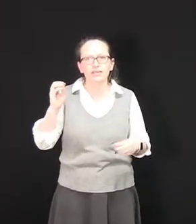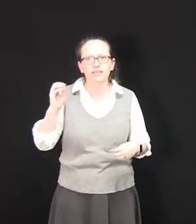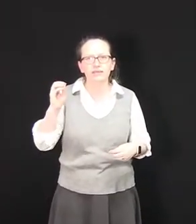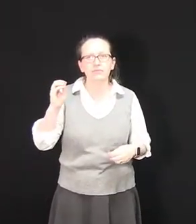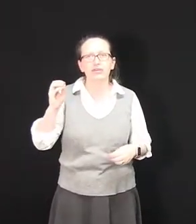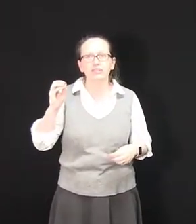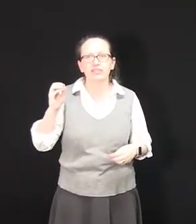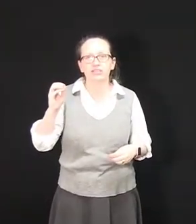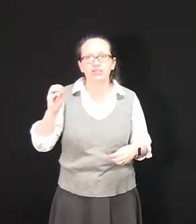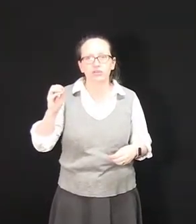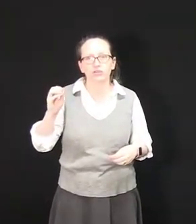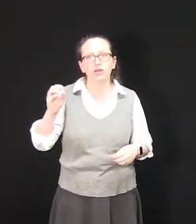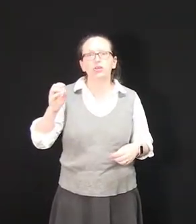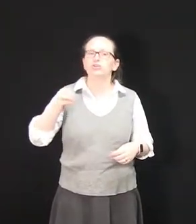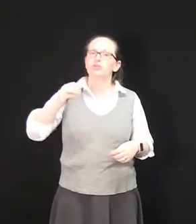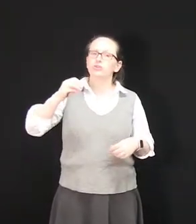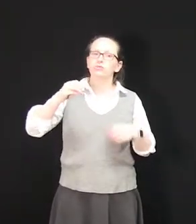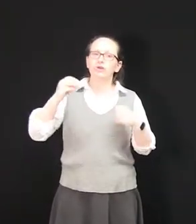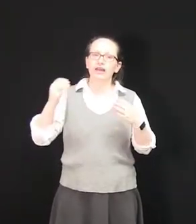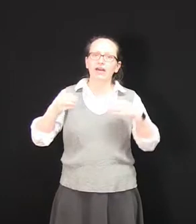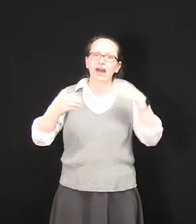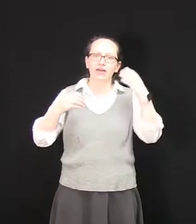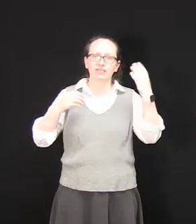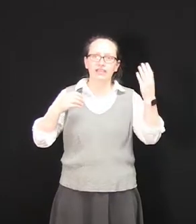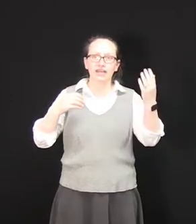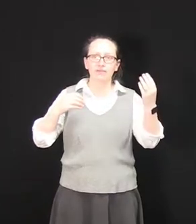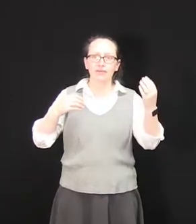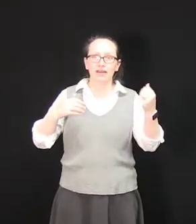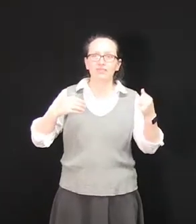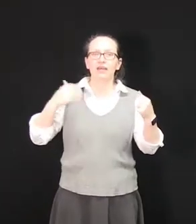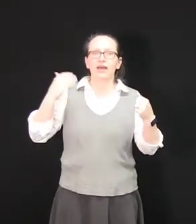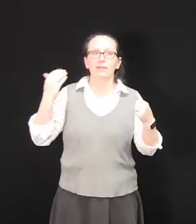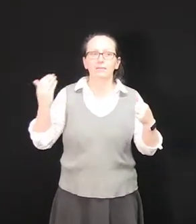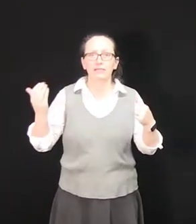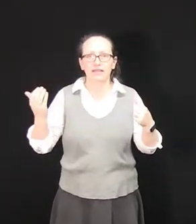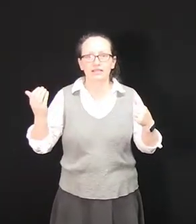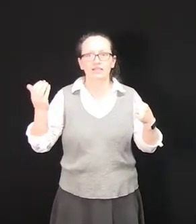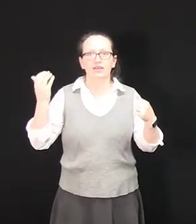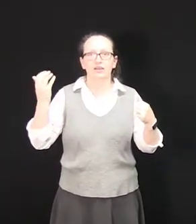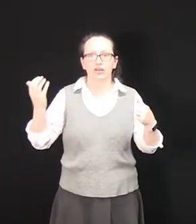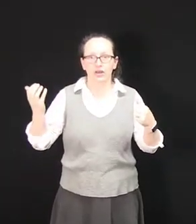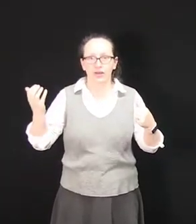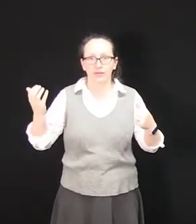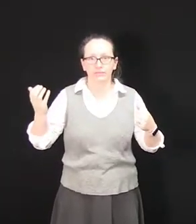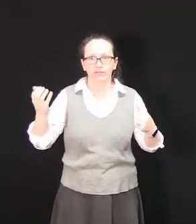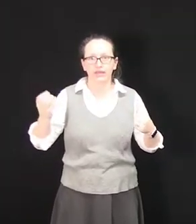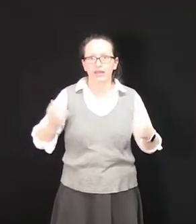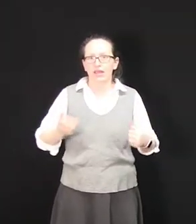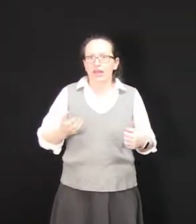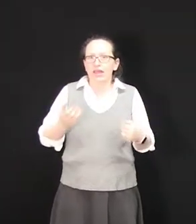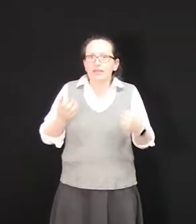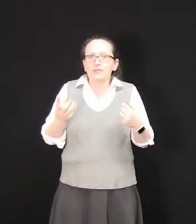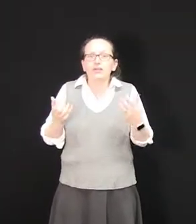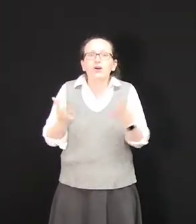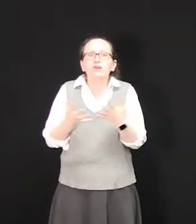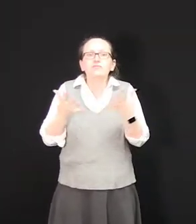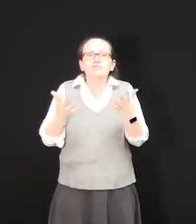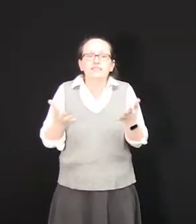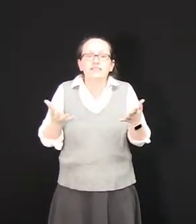something that we're going to need to do to work out how standing waves and beats occur. And then because physics